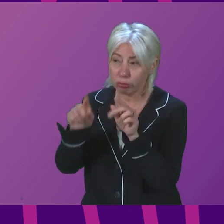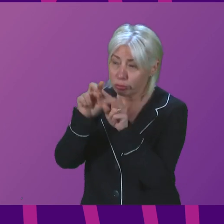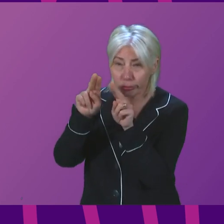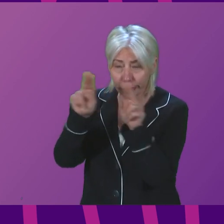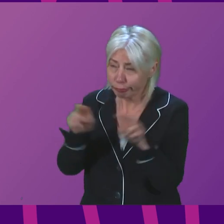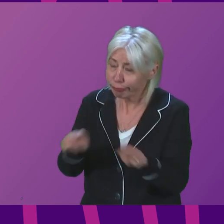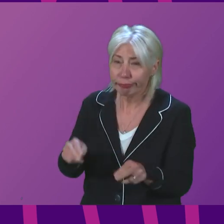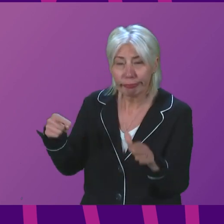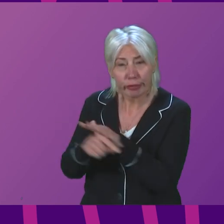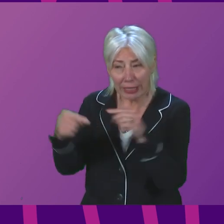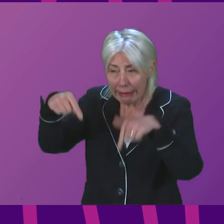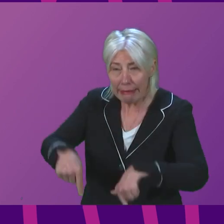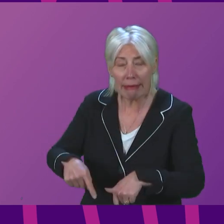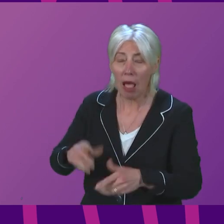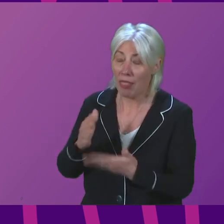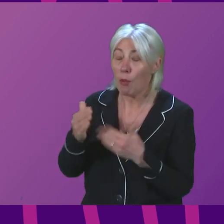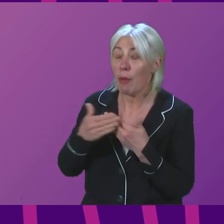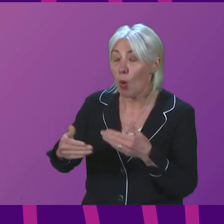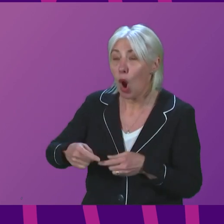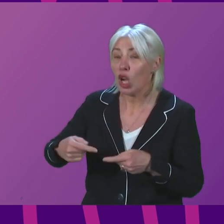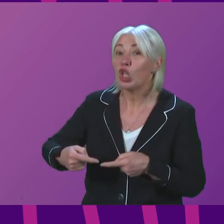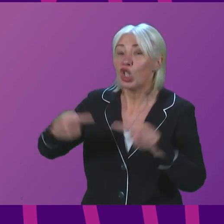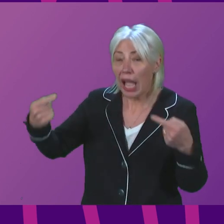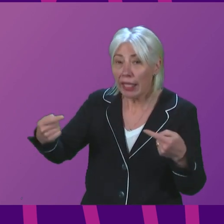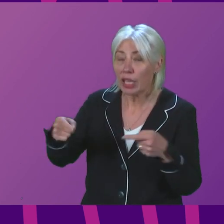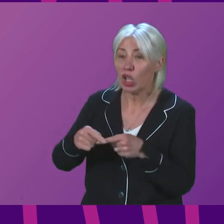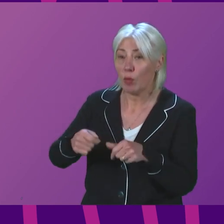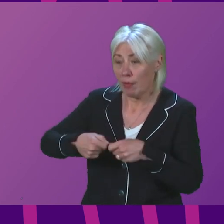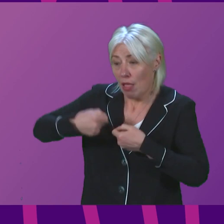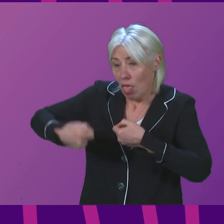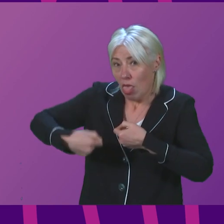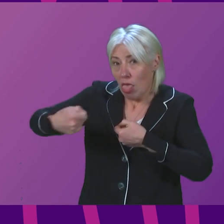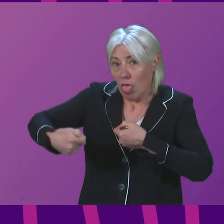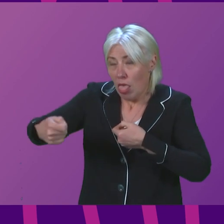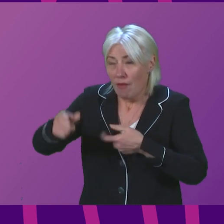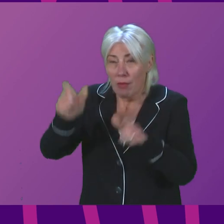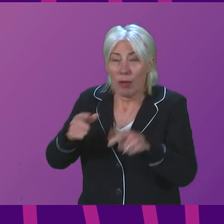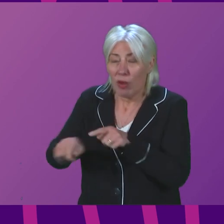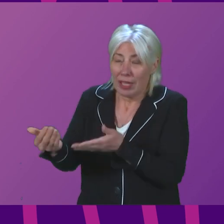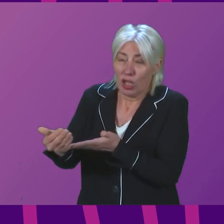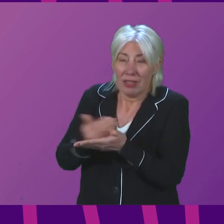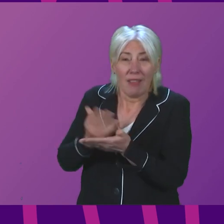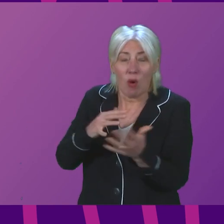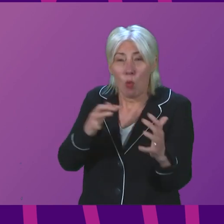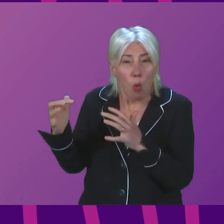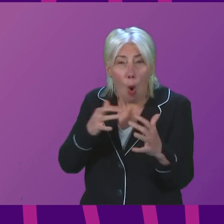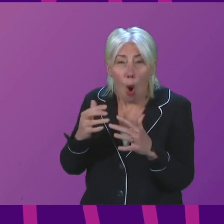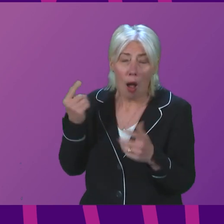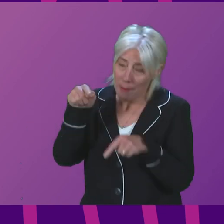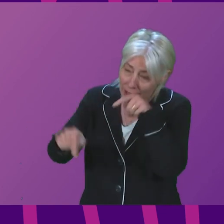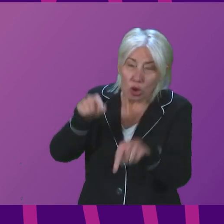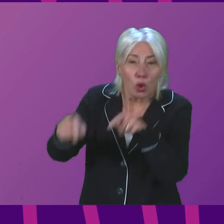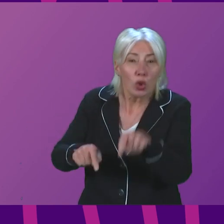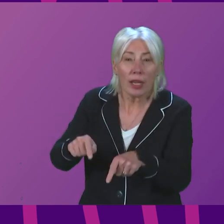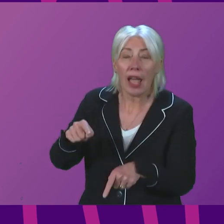also make it more challenging and prolonged for people to seek safety from war and persecution. I think in this